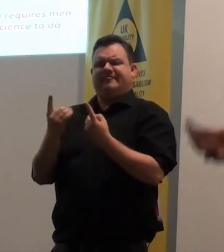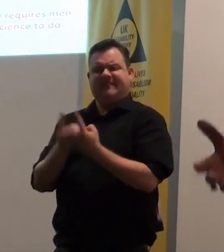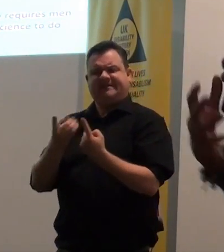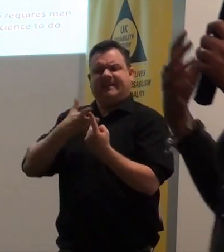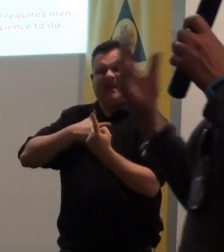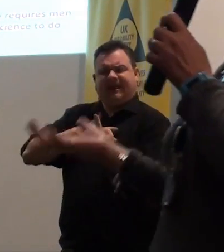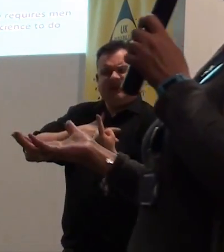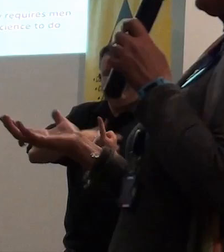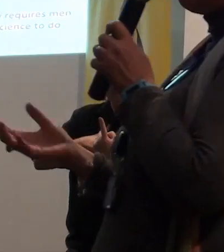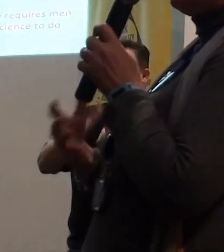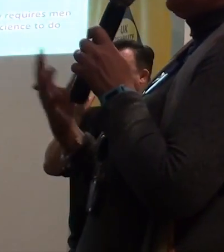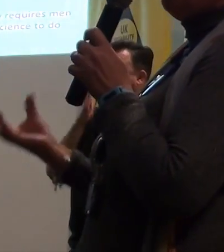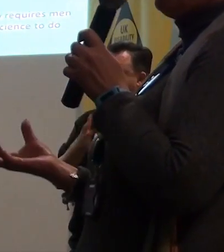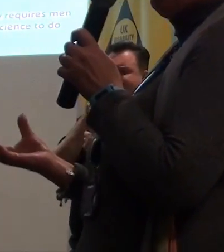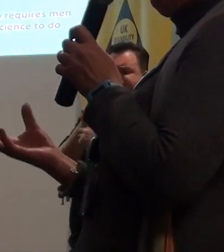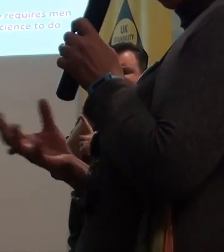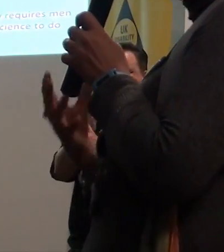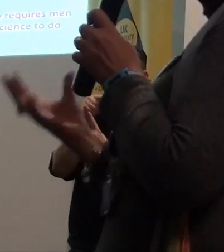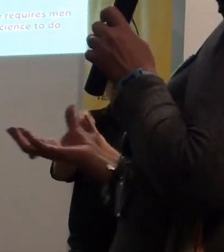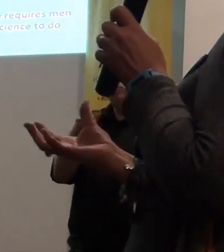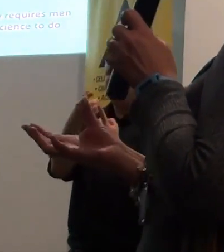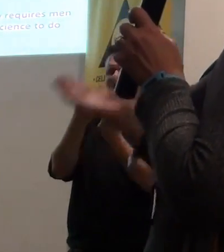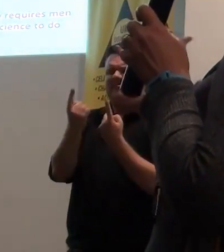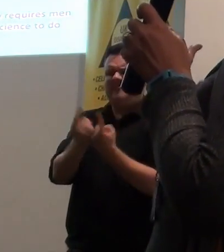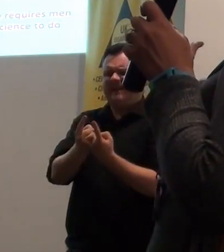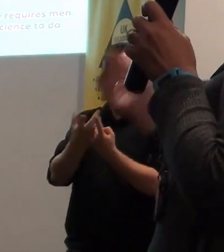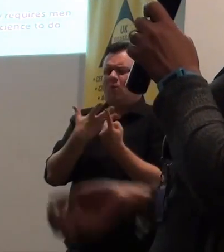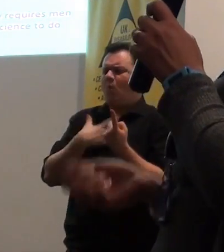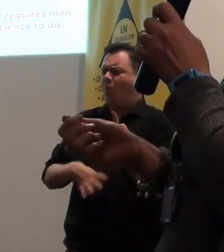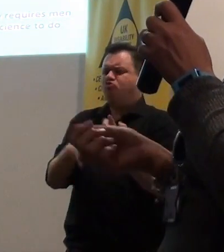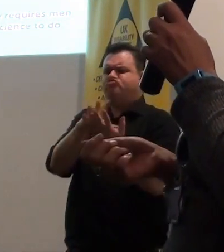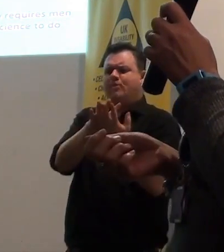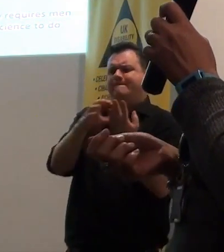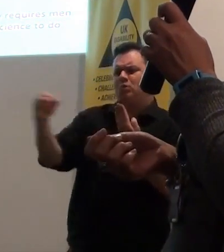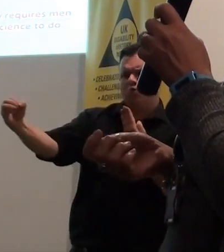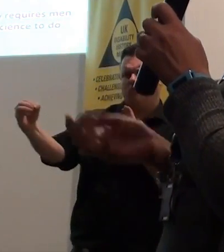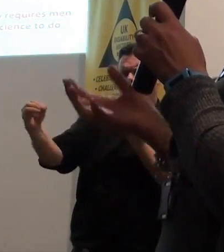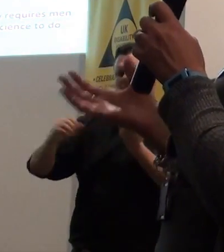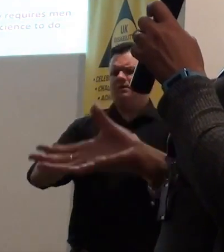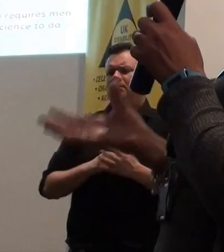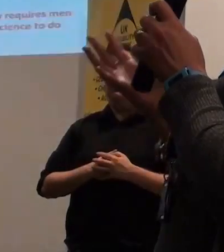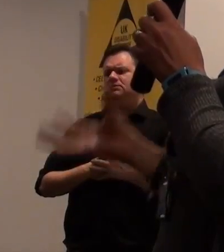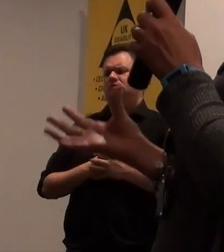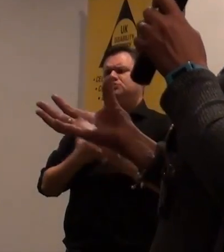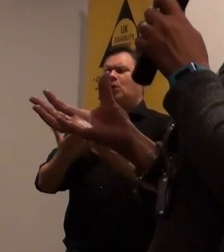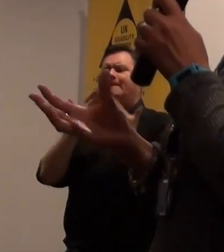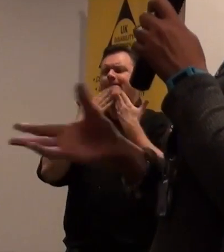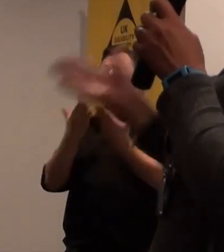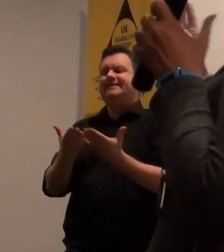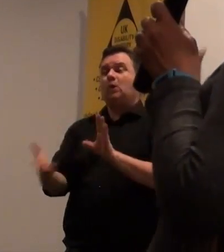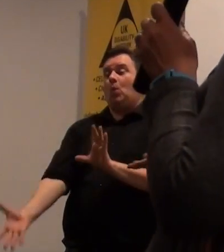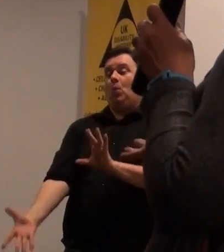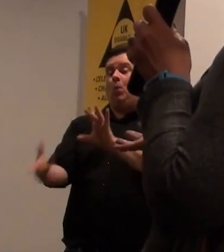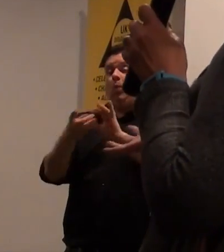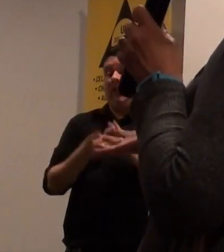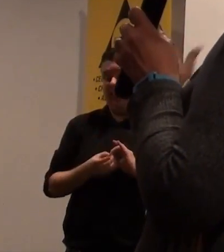shouldn't have to, you know, fight for those or have things removed from them as we've heard earlier today. So please join with us.